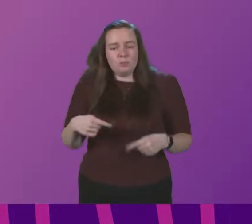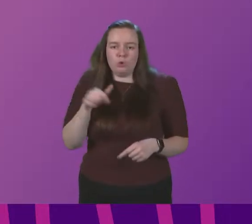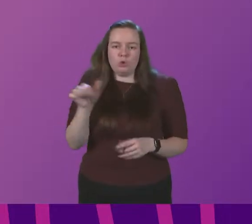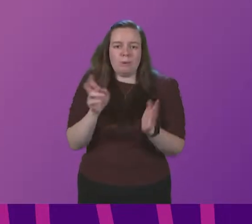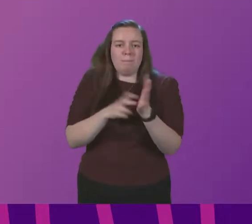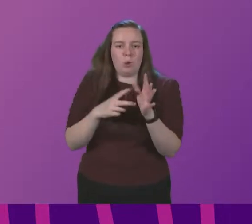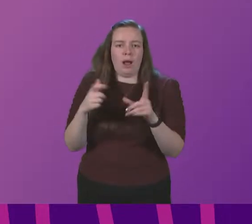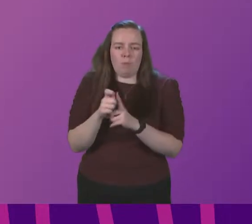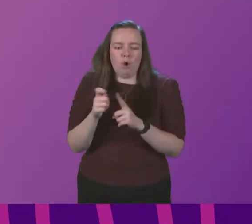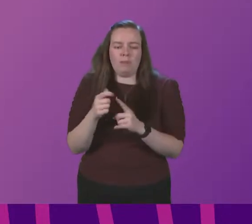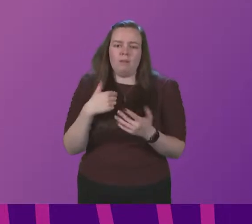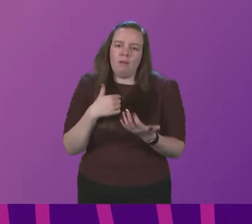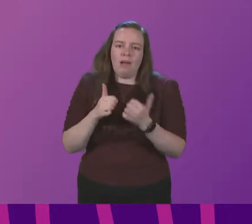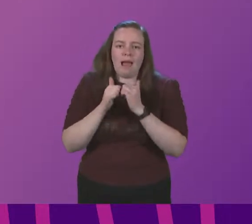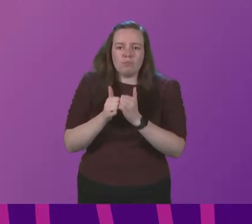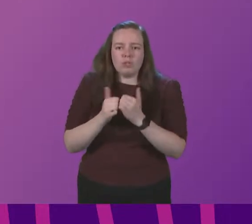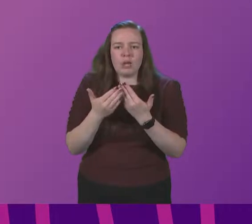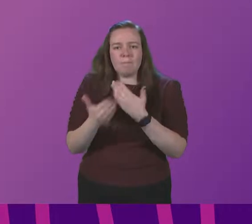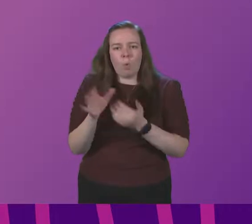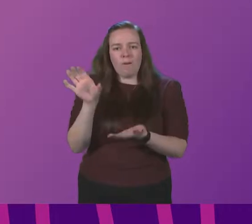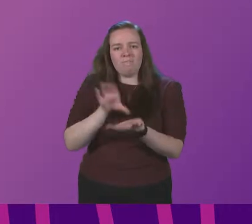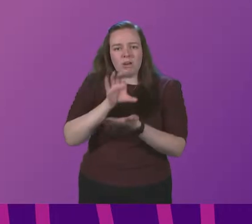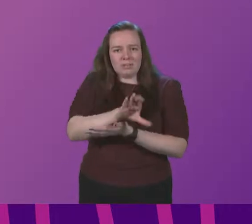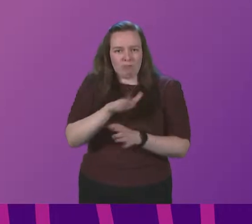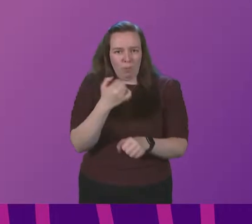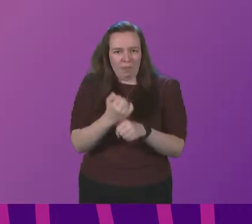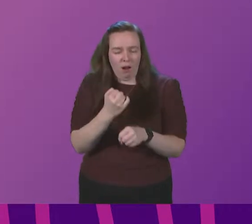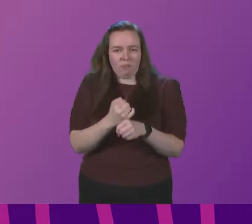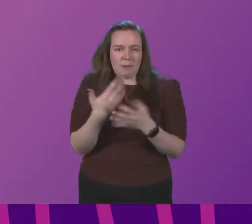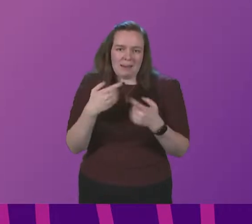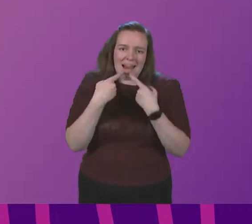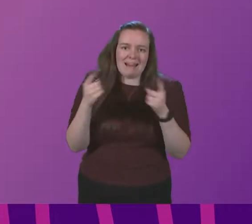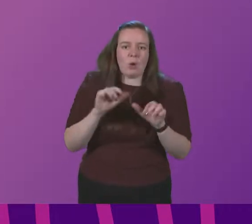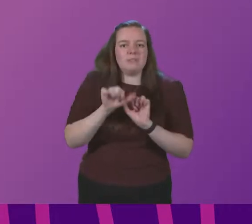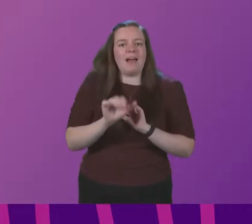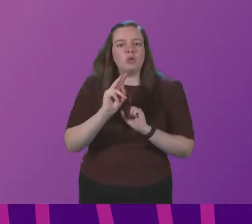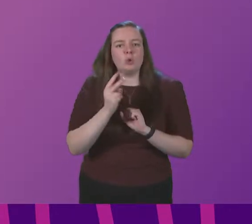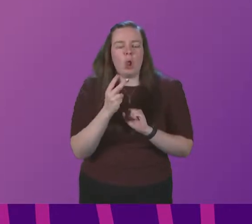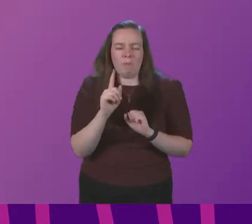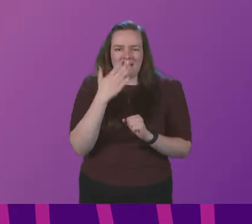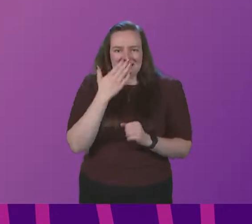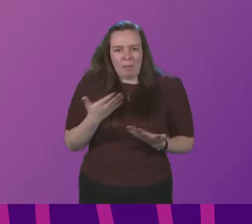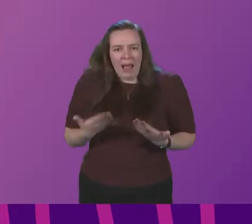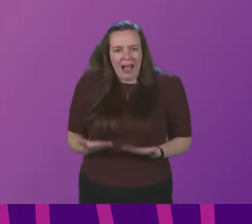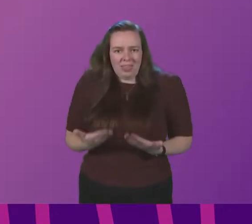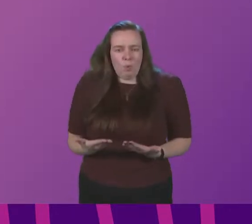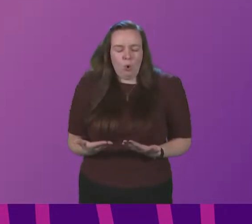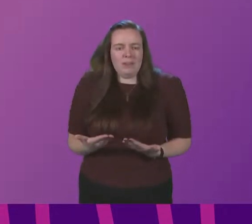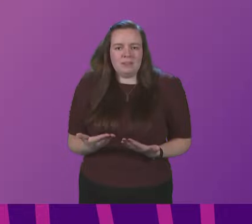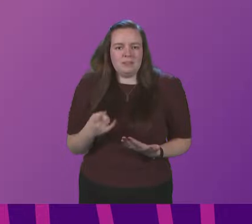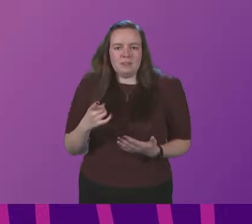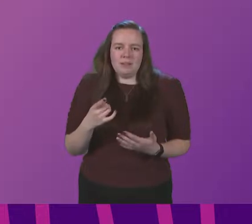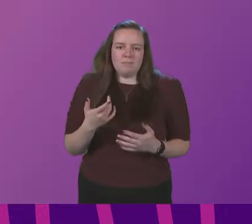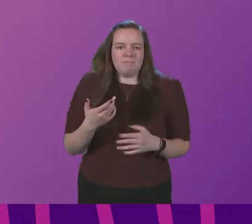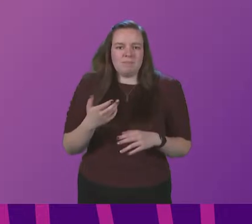I appreciate the further funding from the UK Government that was announced just after 2pm but it would appear at the moment to fall short of